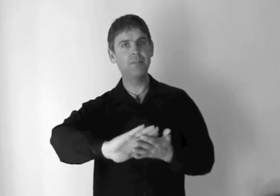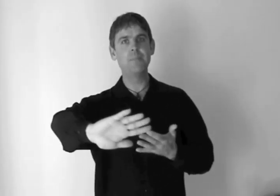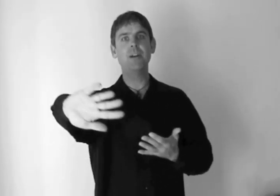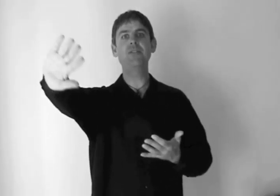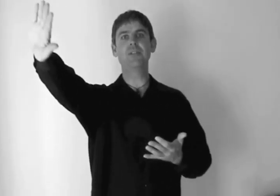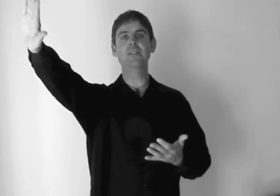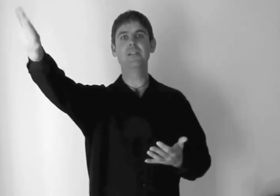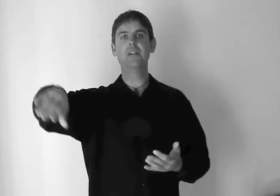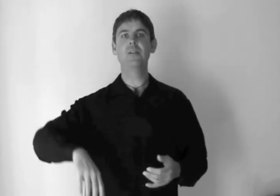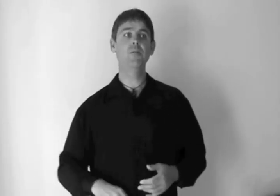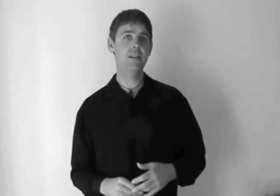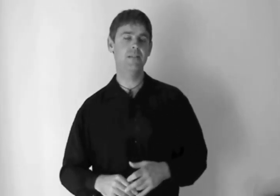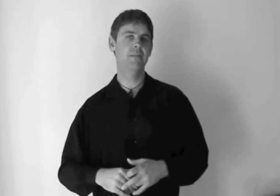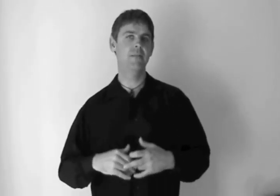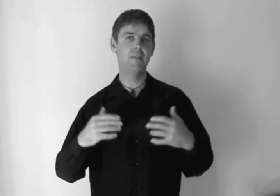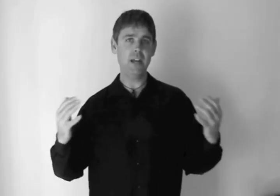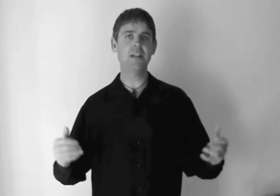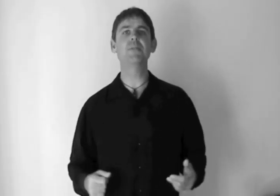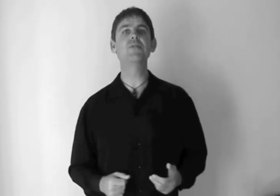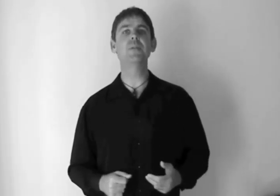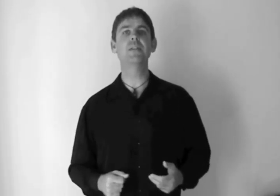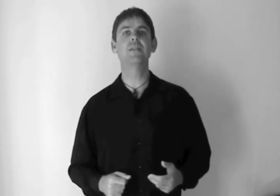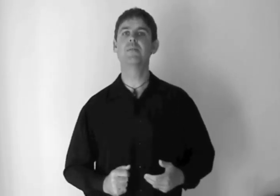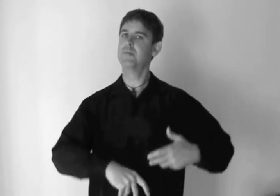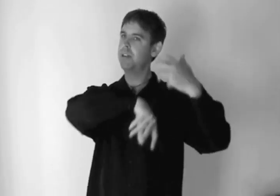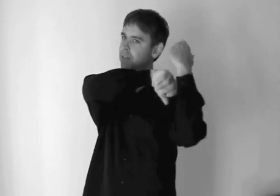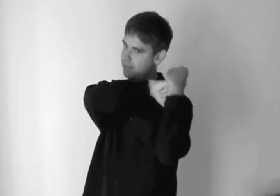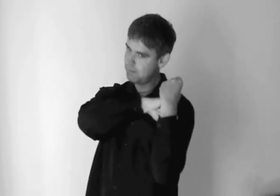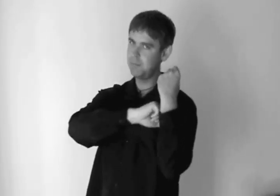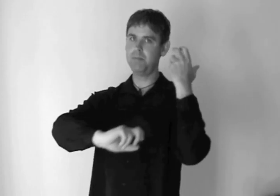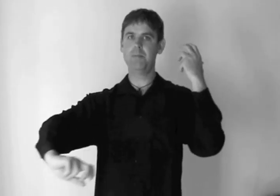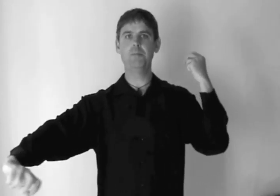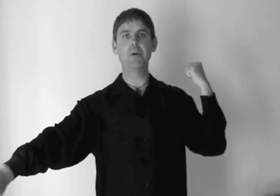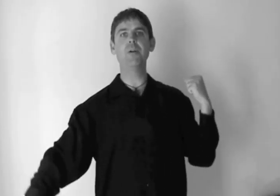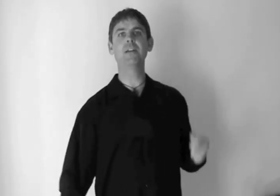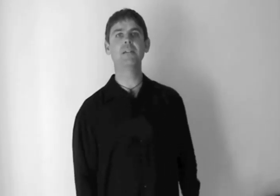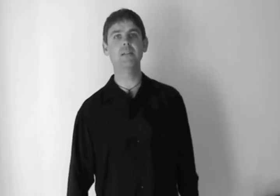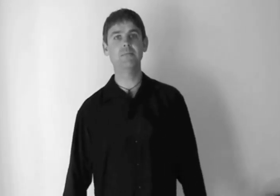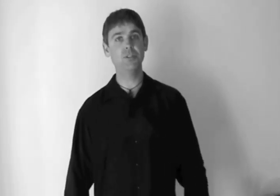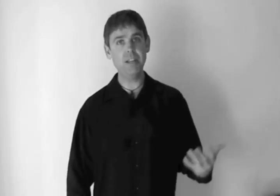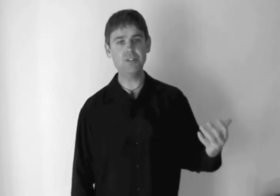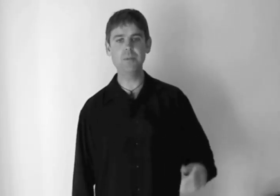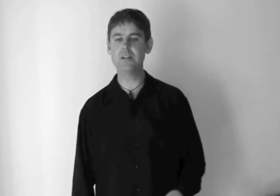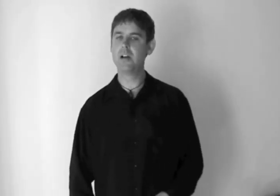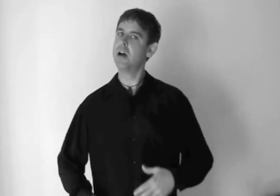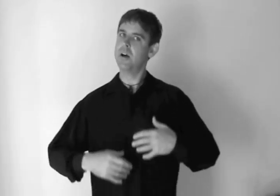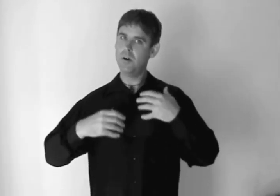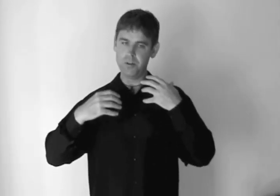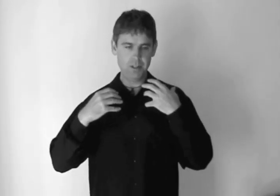vibration with any other instrument. Whether it's bowing a string instrument, or the